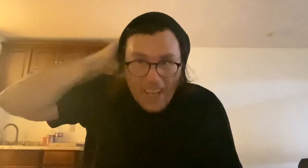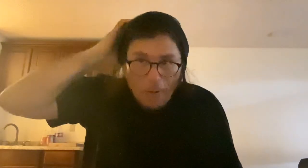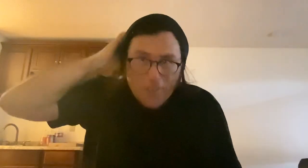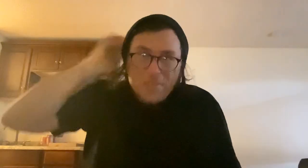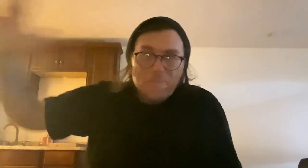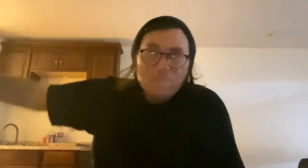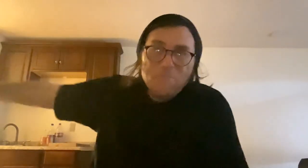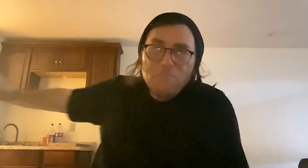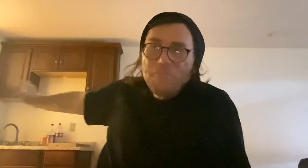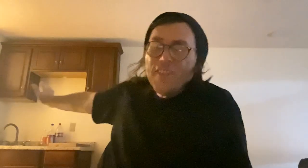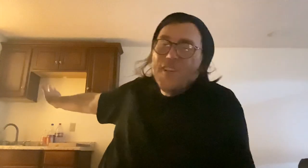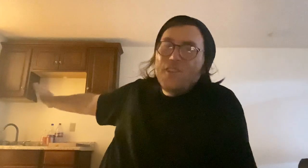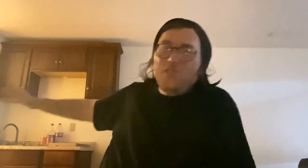Anyways. So.